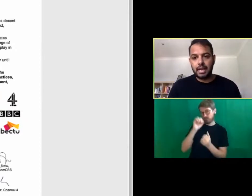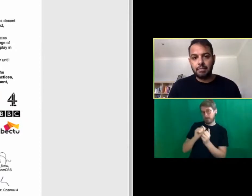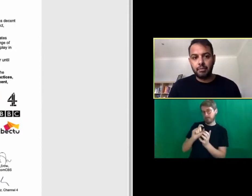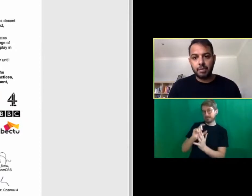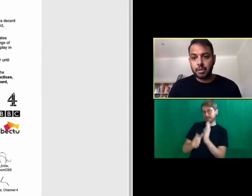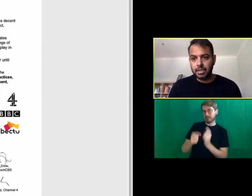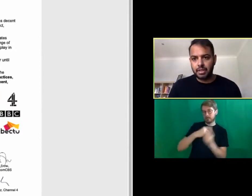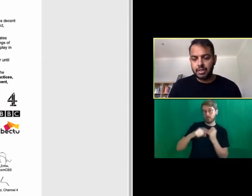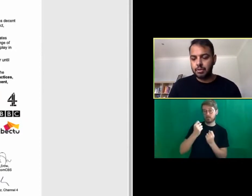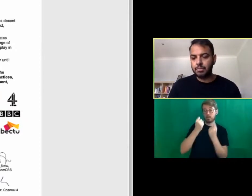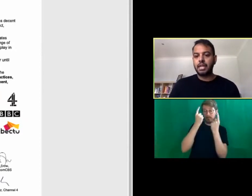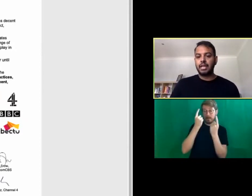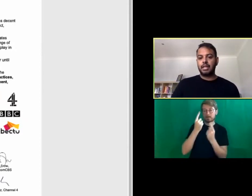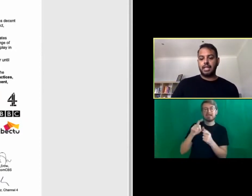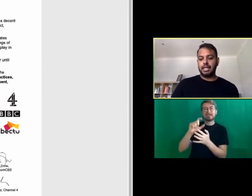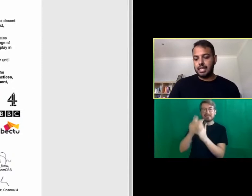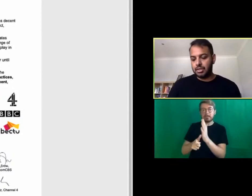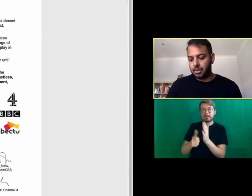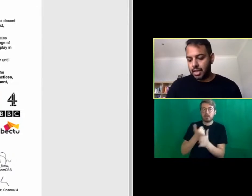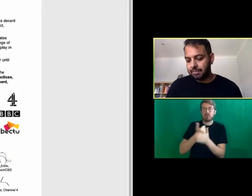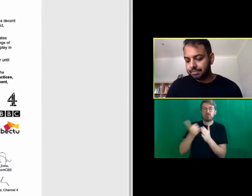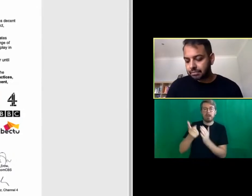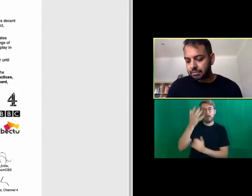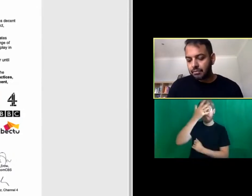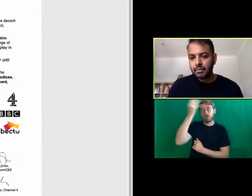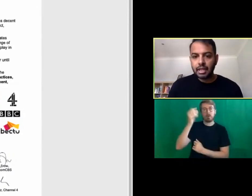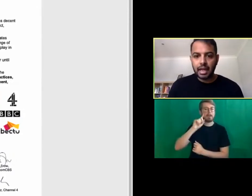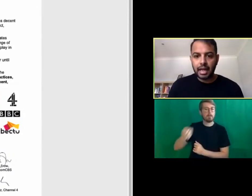realised one of the most marginalised groups in the industry.